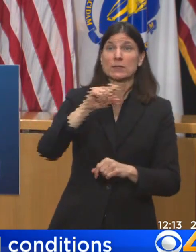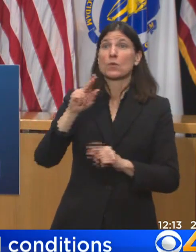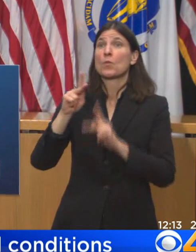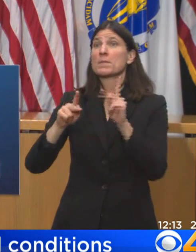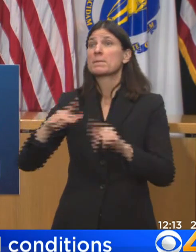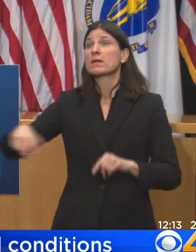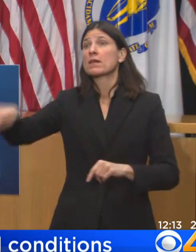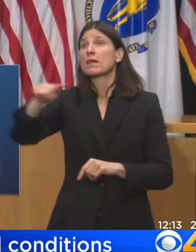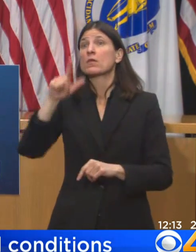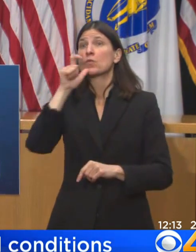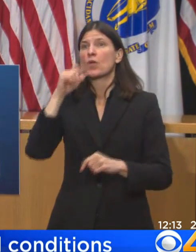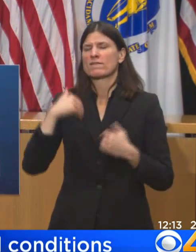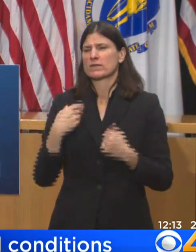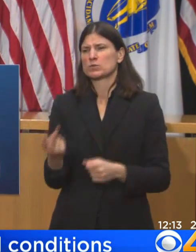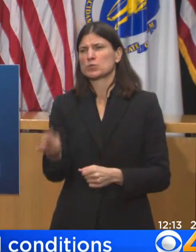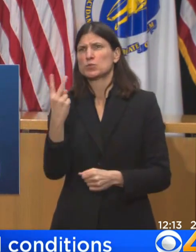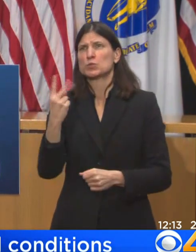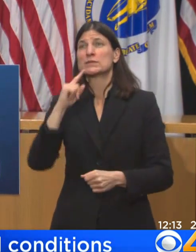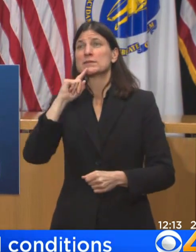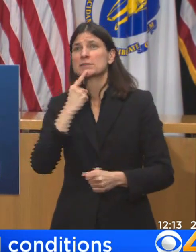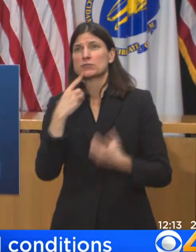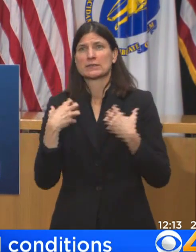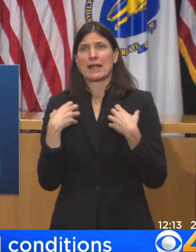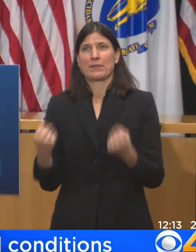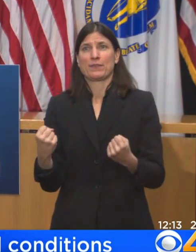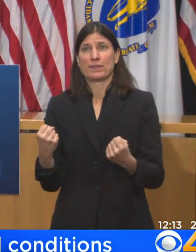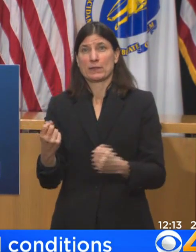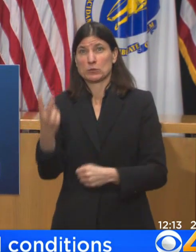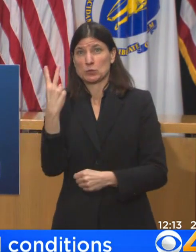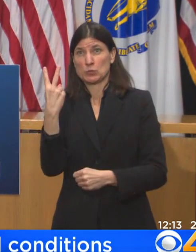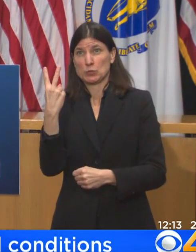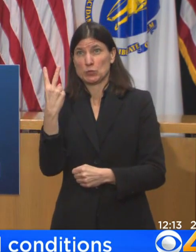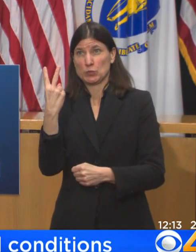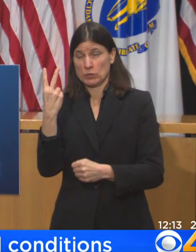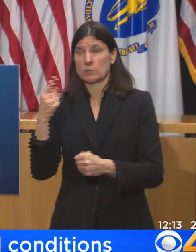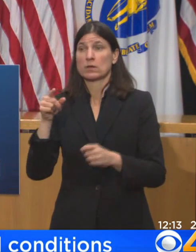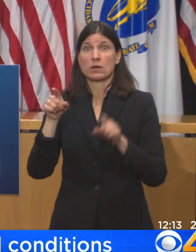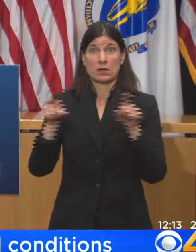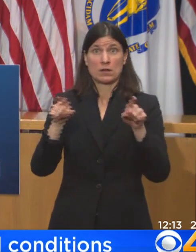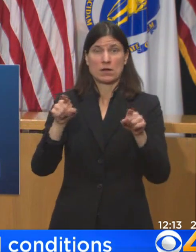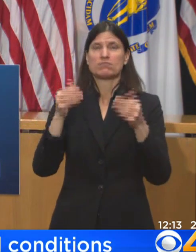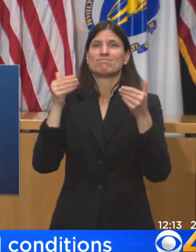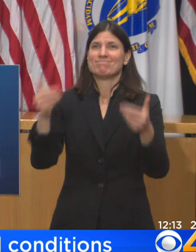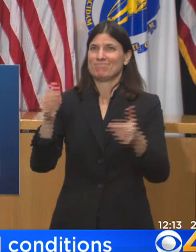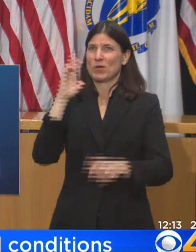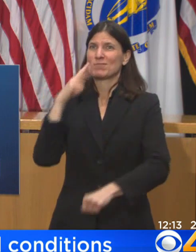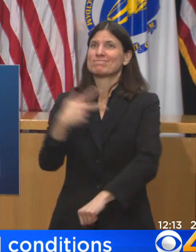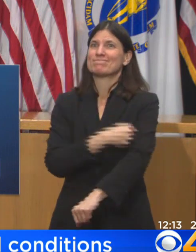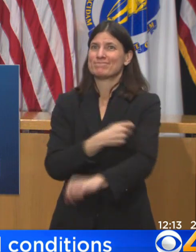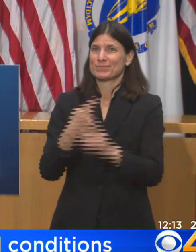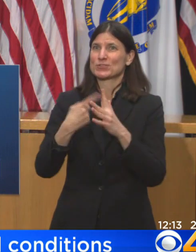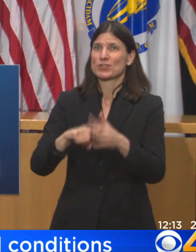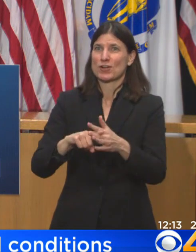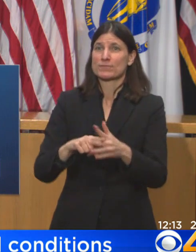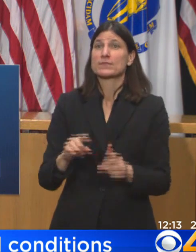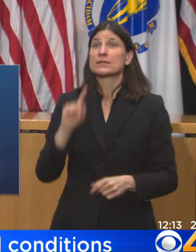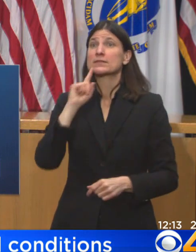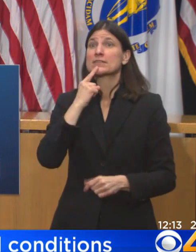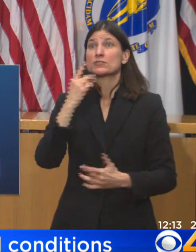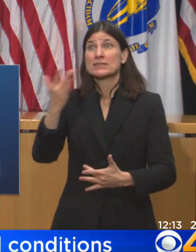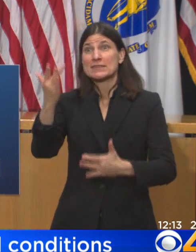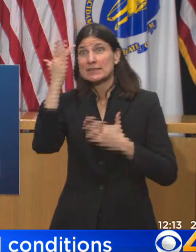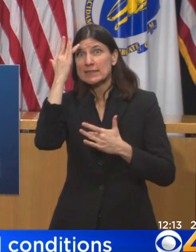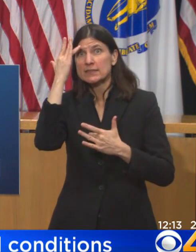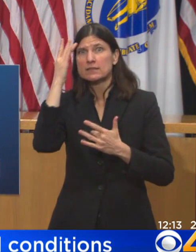for this group. Secretary Sutter's will share more details on the full list in a moment, but they will be available